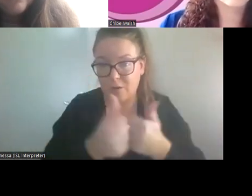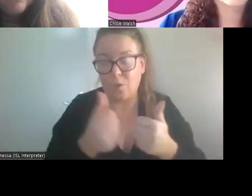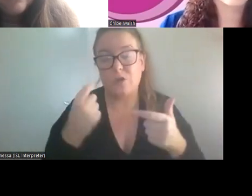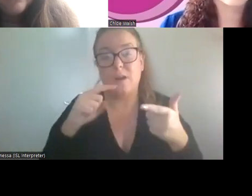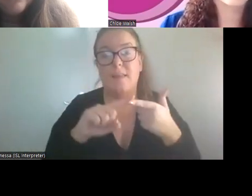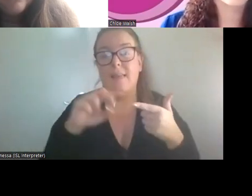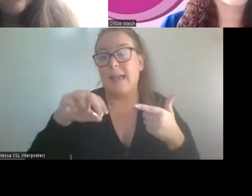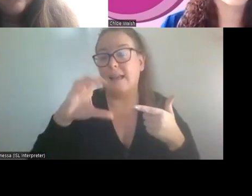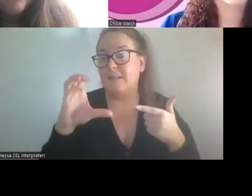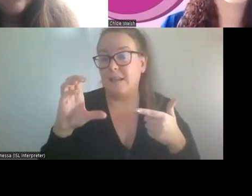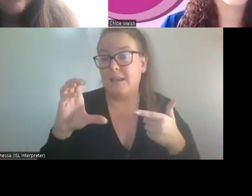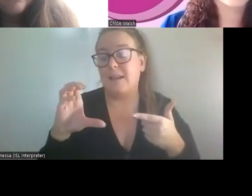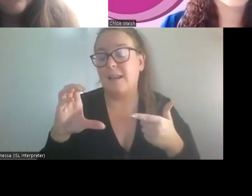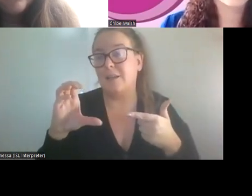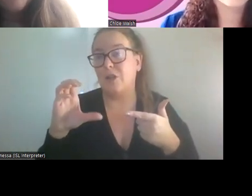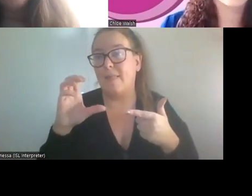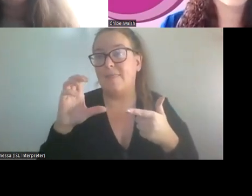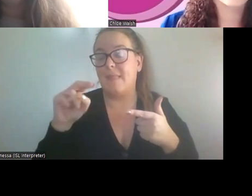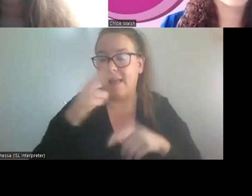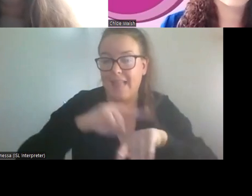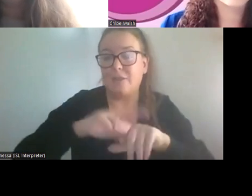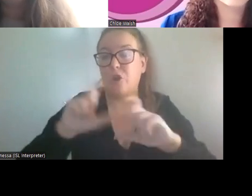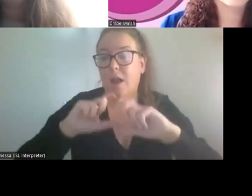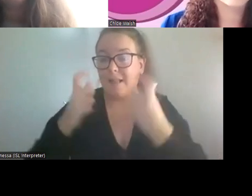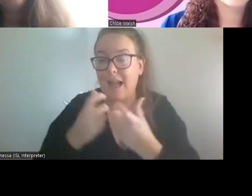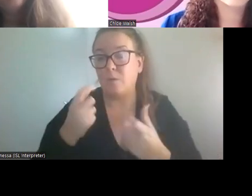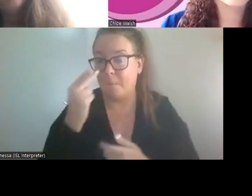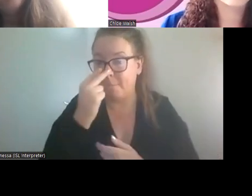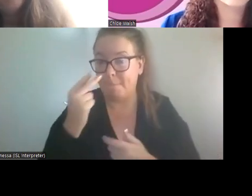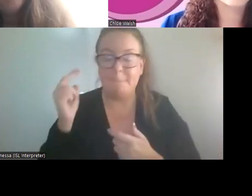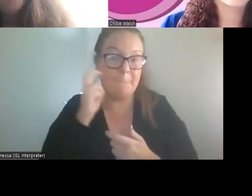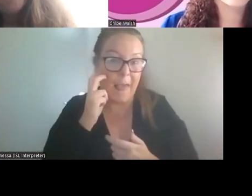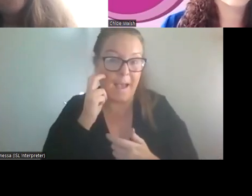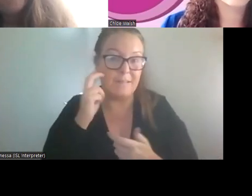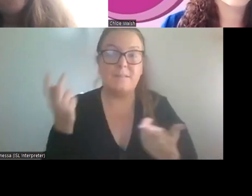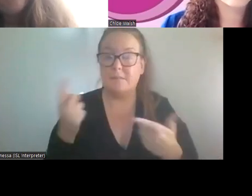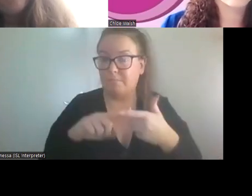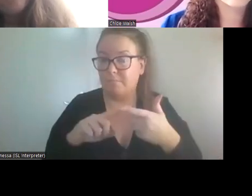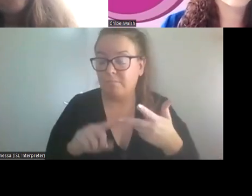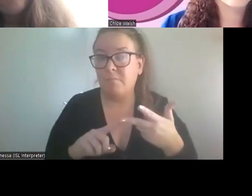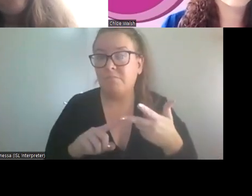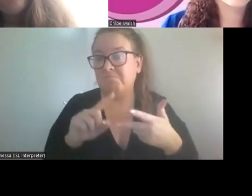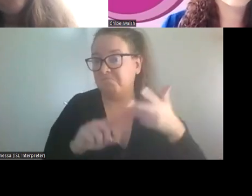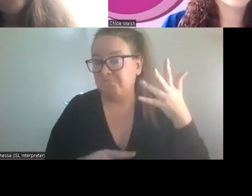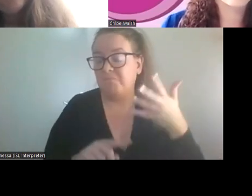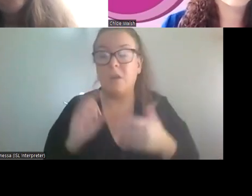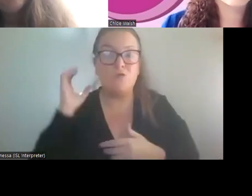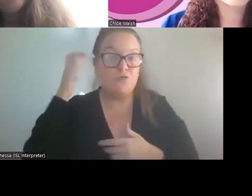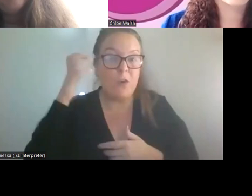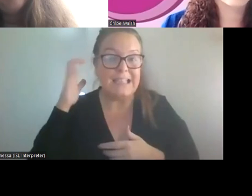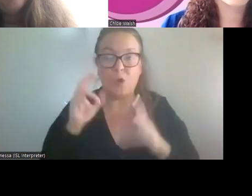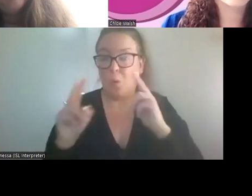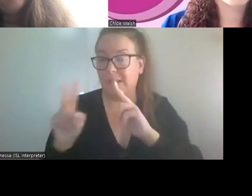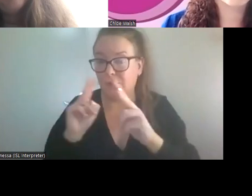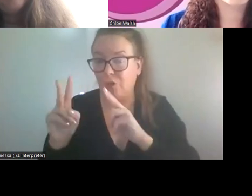DPOs, um, and, uh, social media and perhaps radio interviews, um,